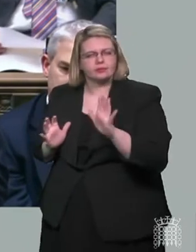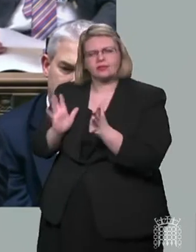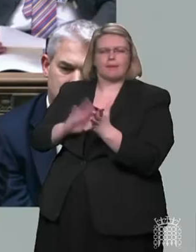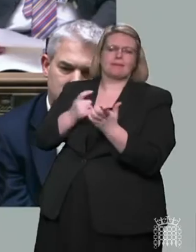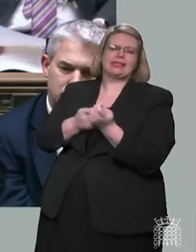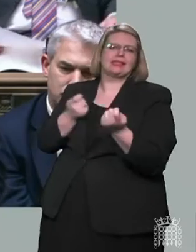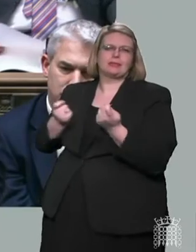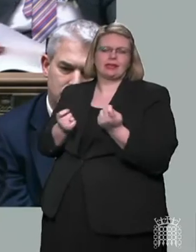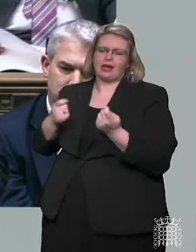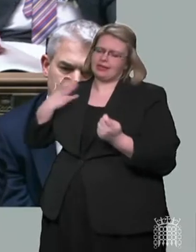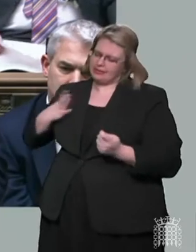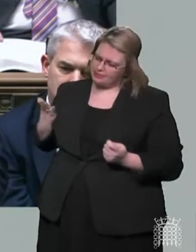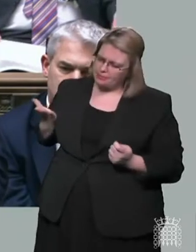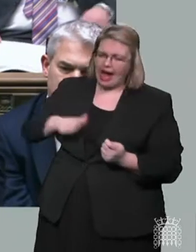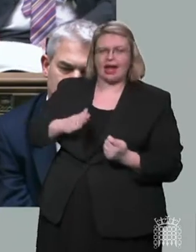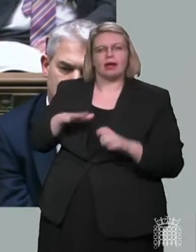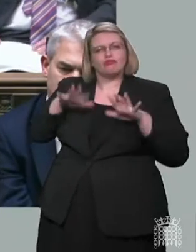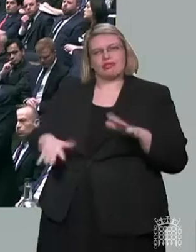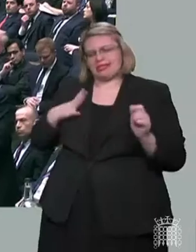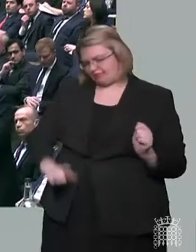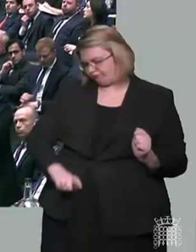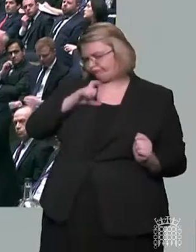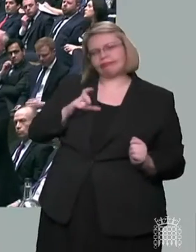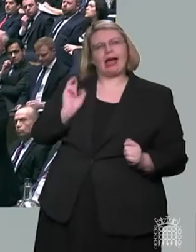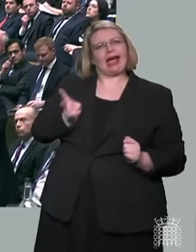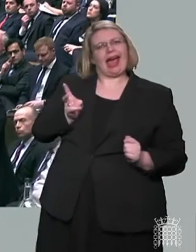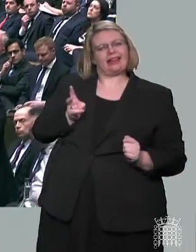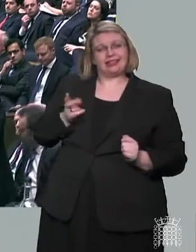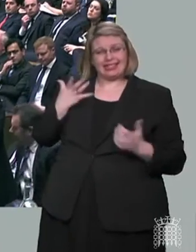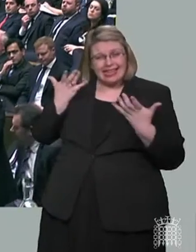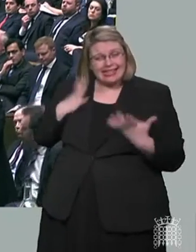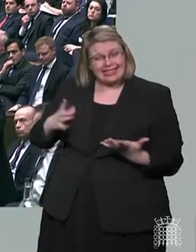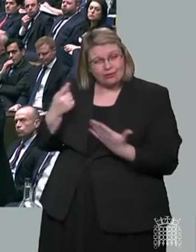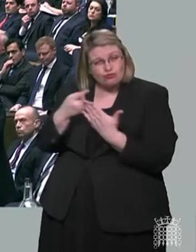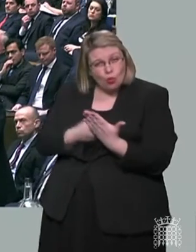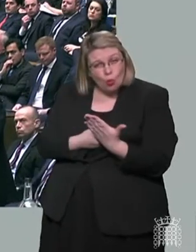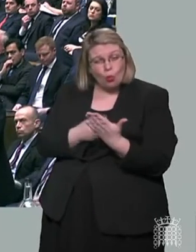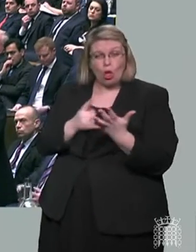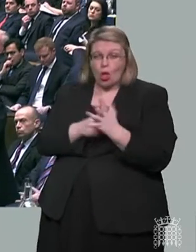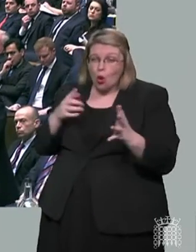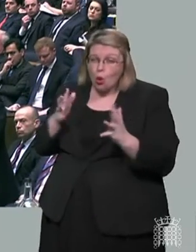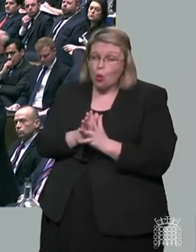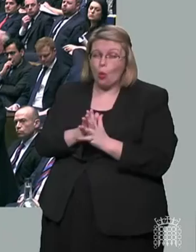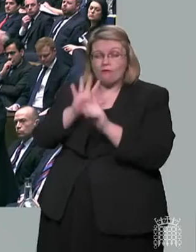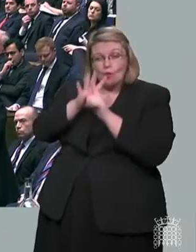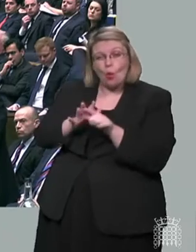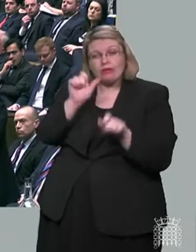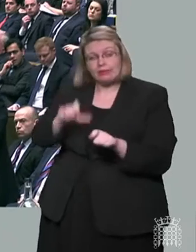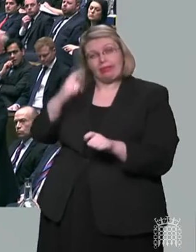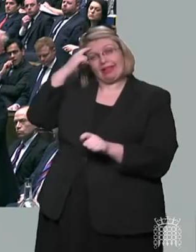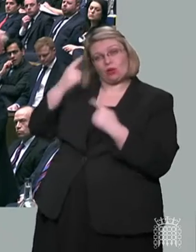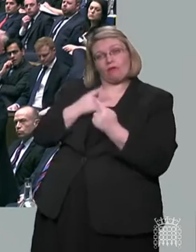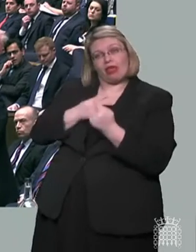that we got our confidence back. We do not need laws to compel people to be considerate to others.